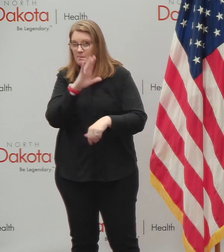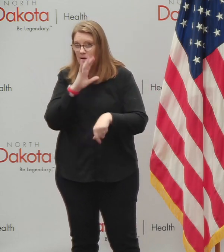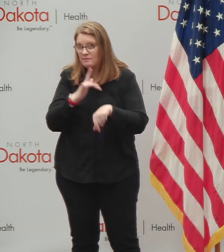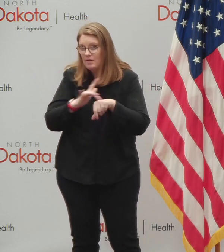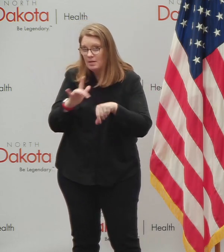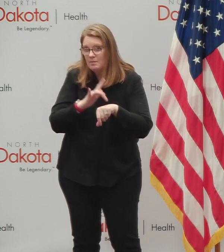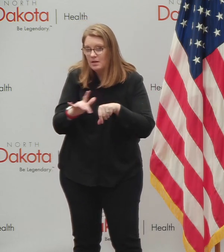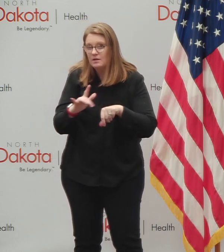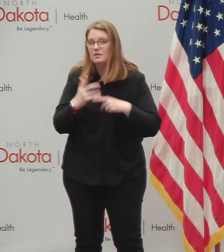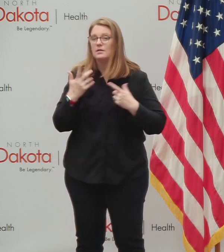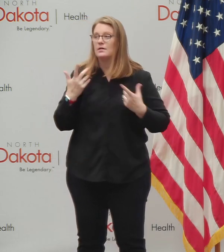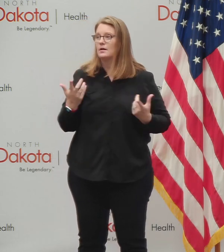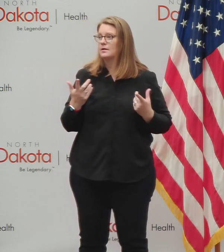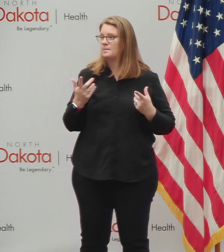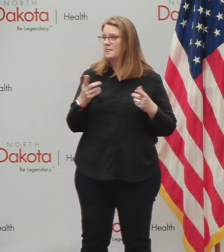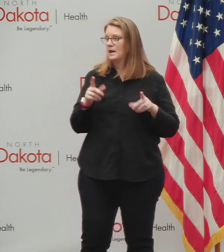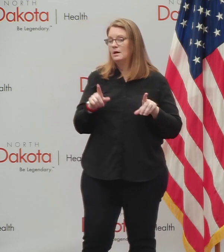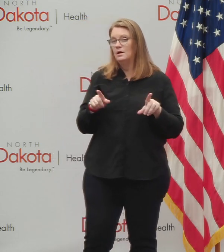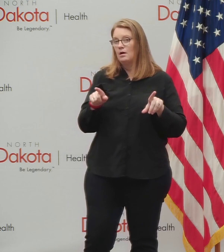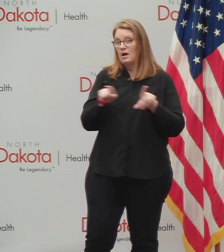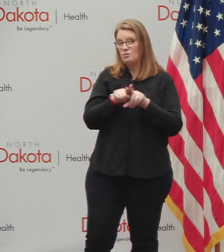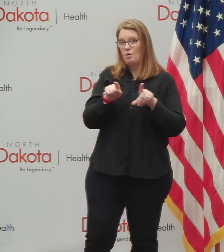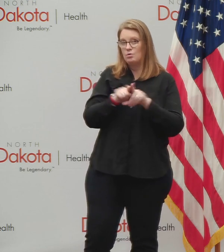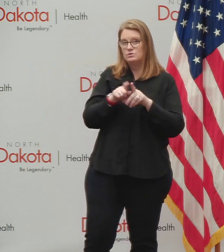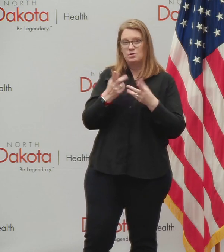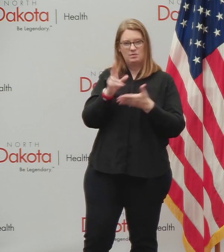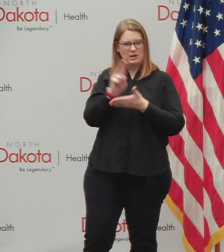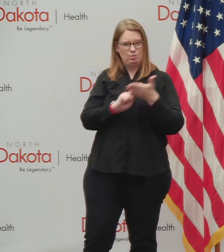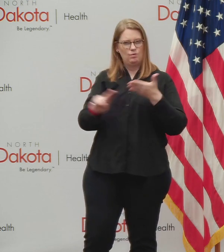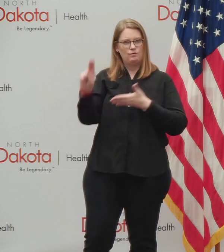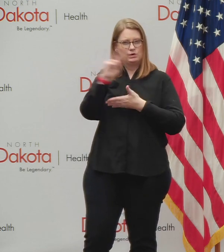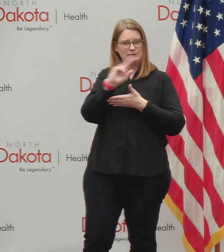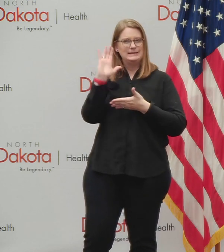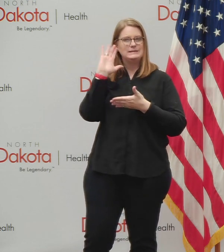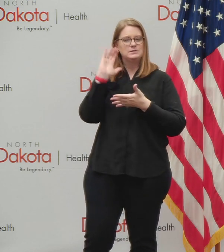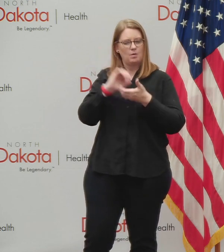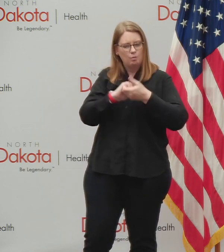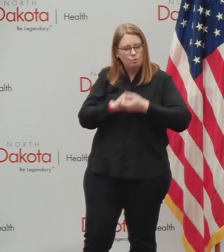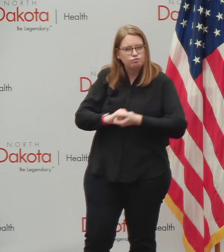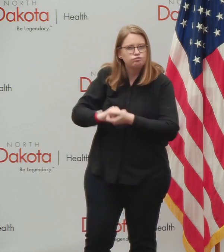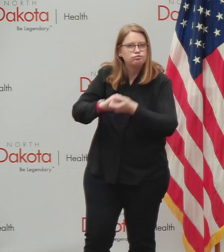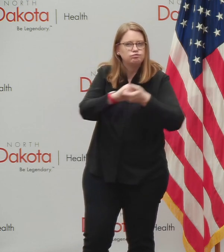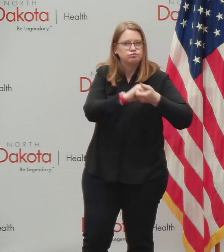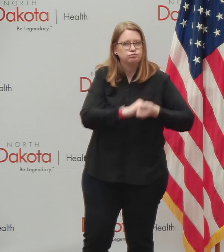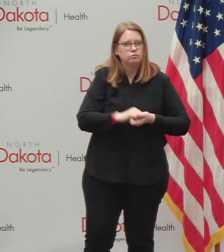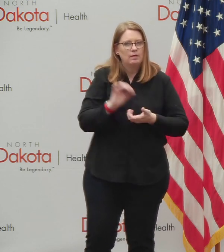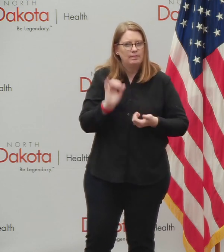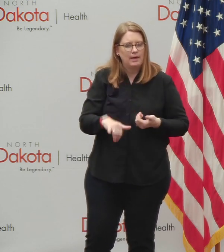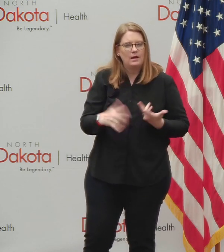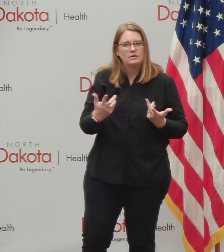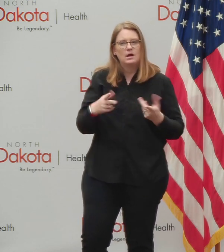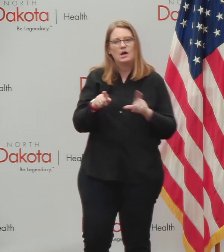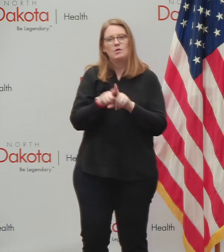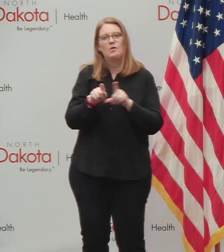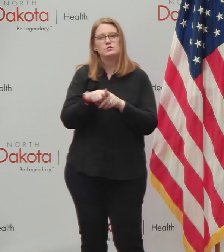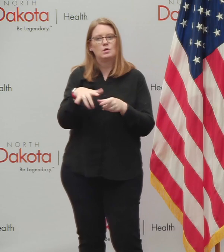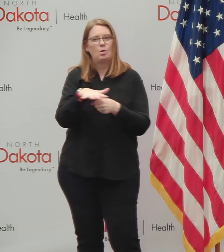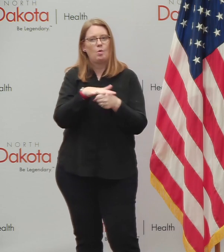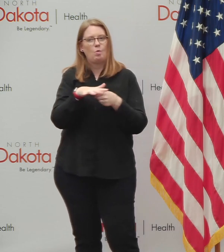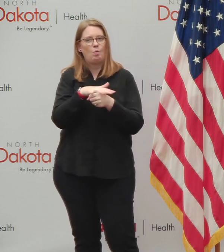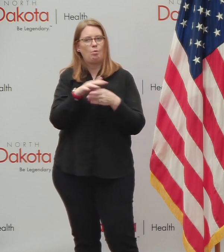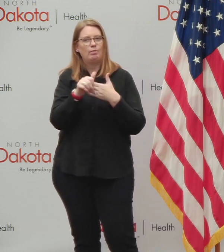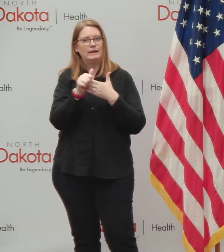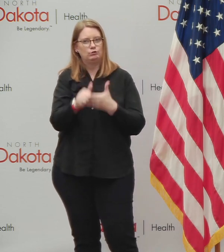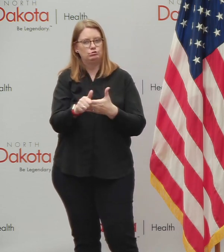collaboration between, uh, the universities, uh, in our state and the, uh, local, local leadership. And again, that